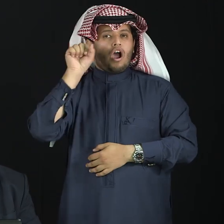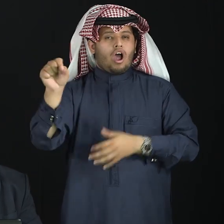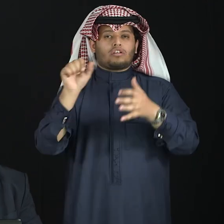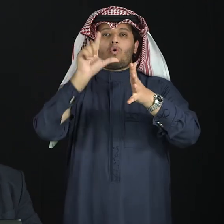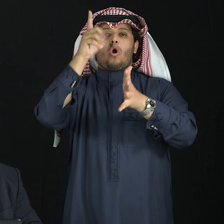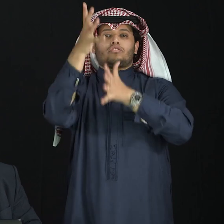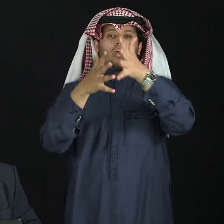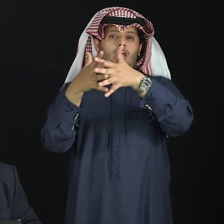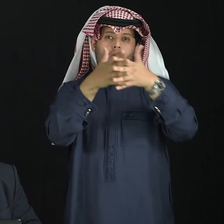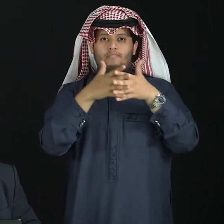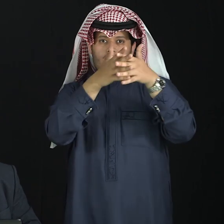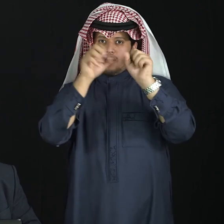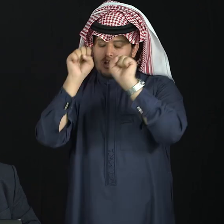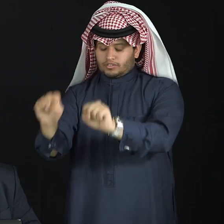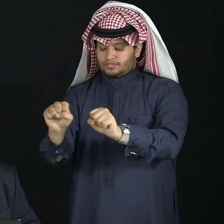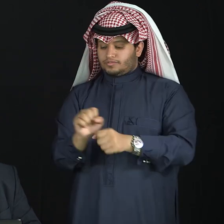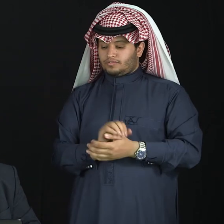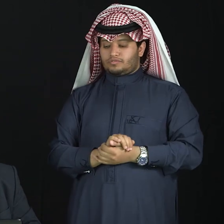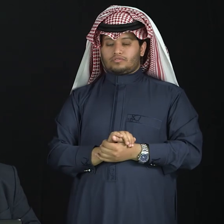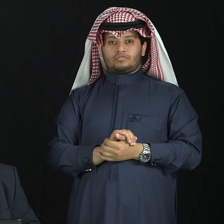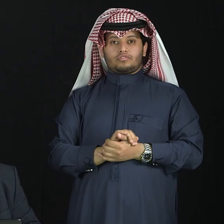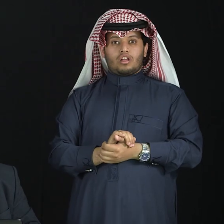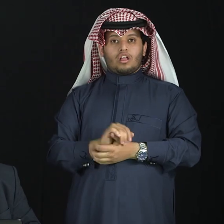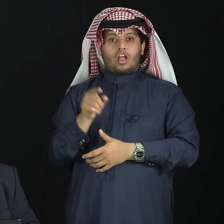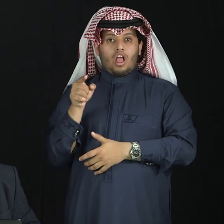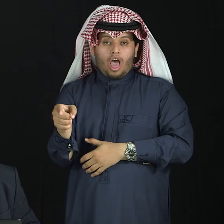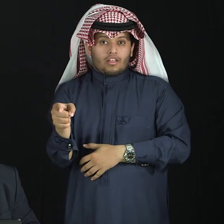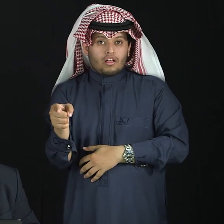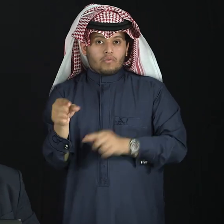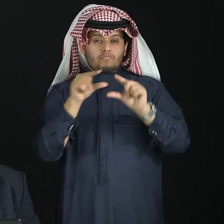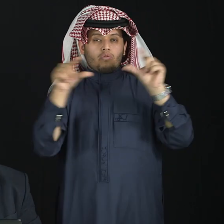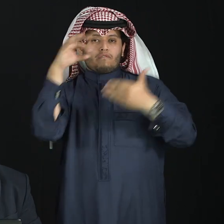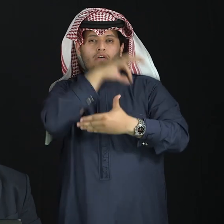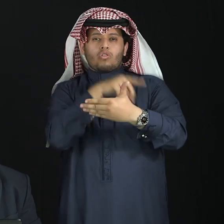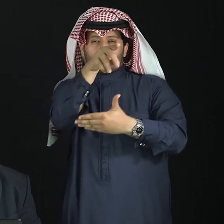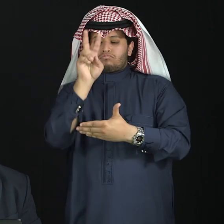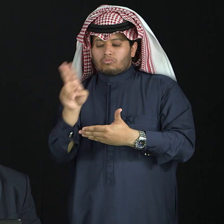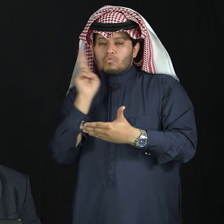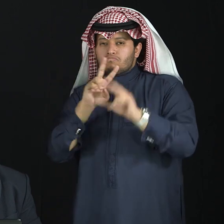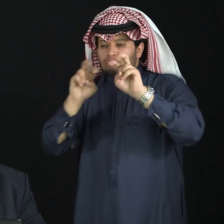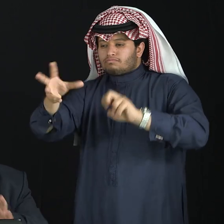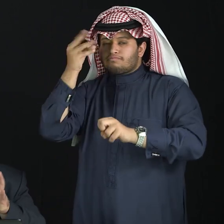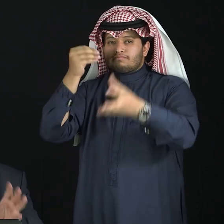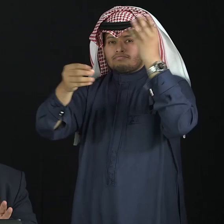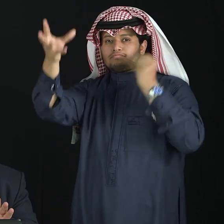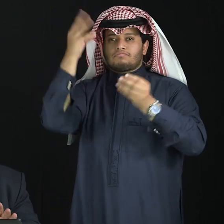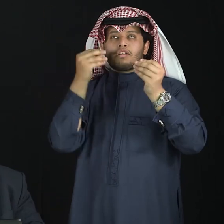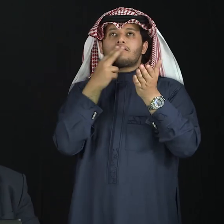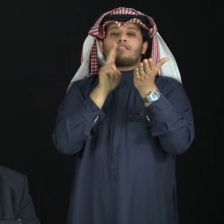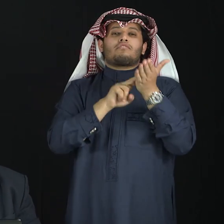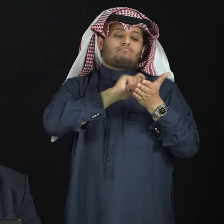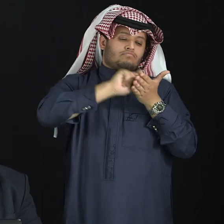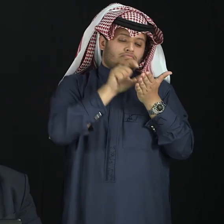dictionary. We've got another dictionary, in fact, which is concerned with the phrases, and also the same